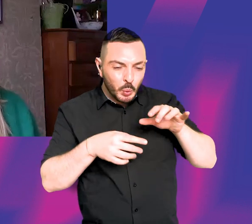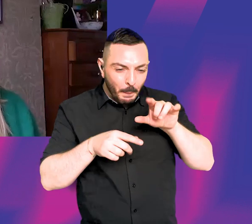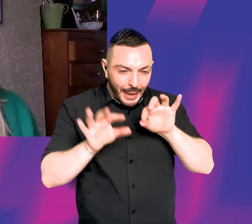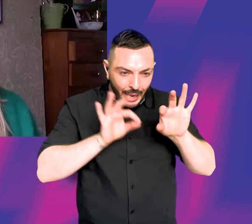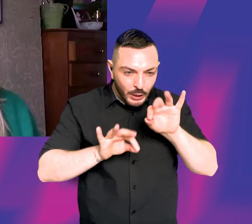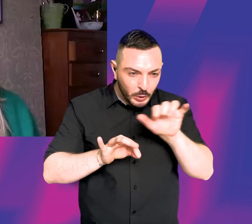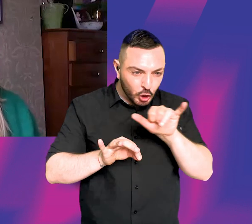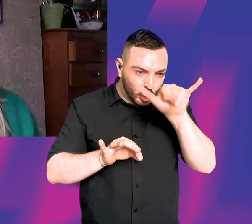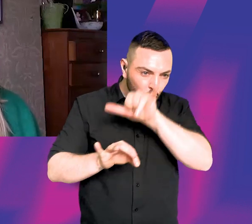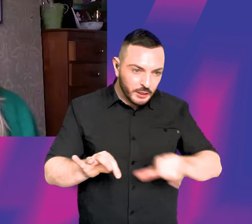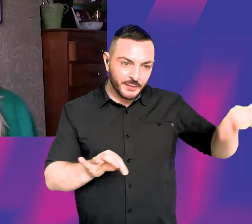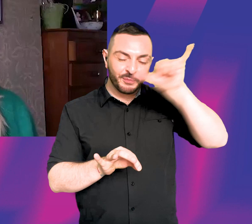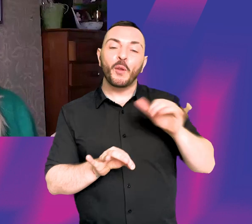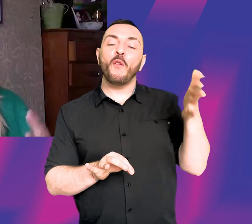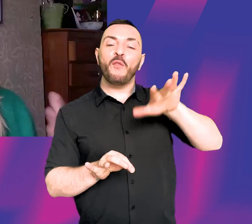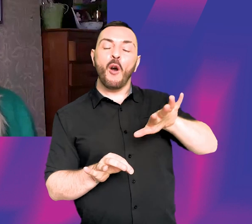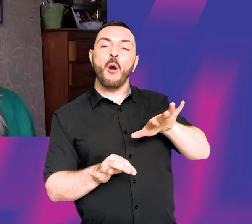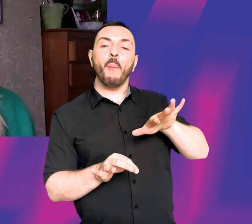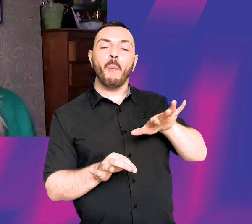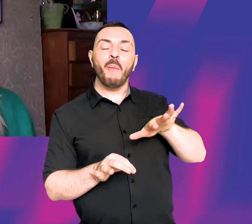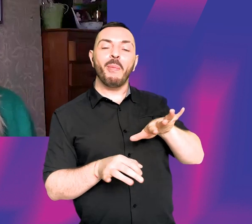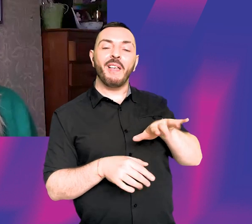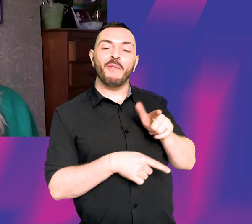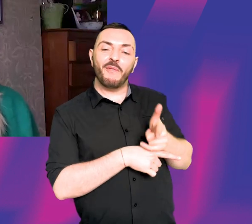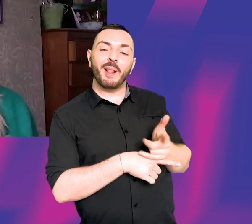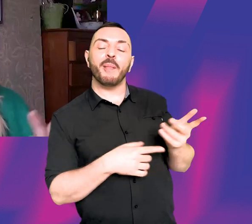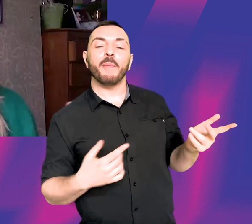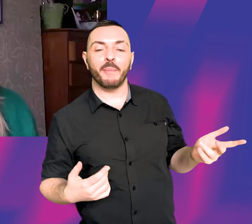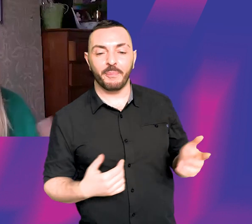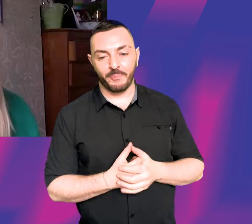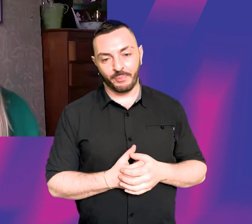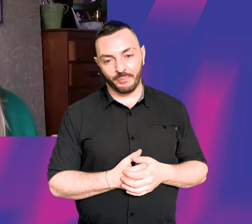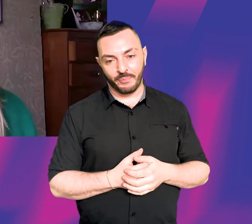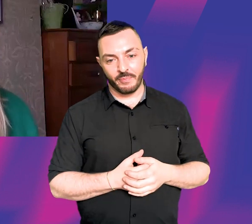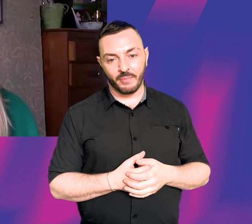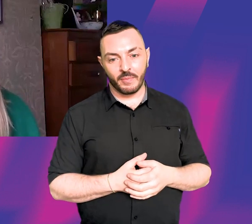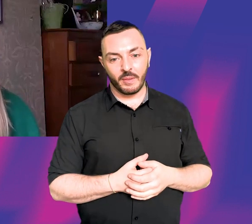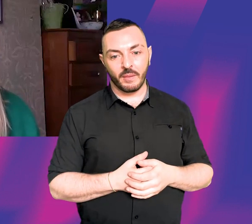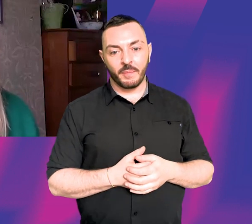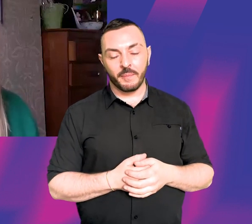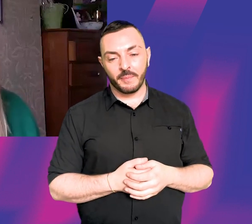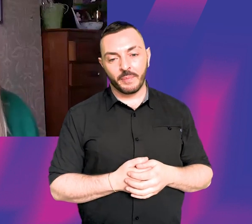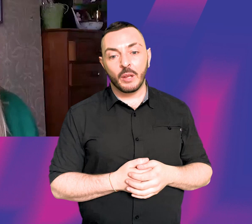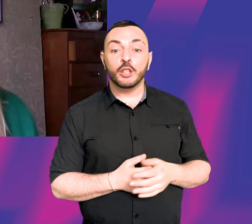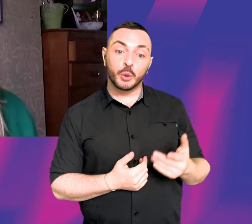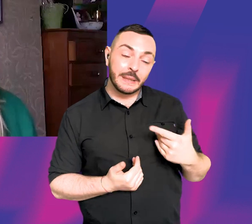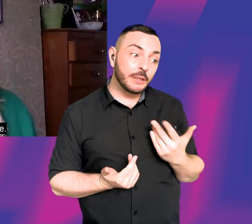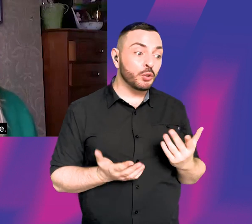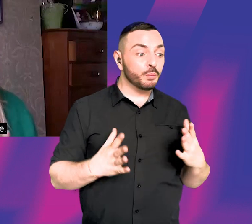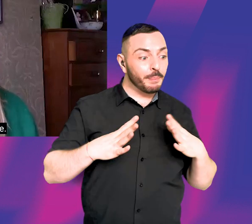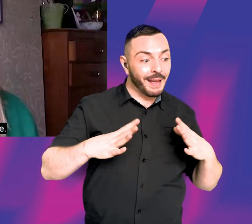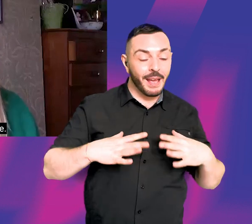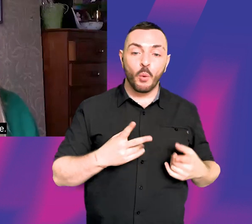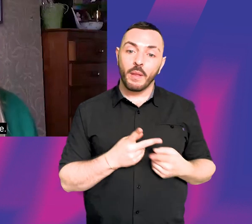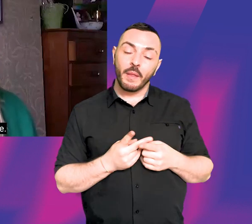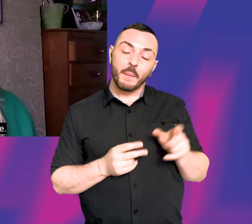ones you really want to do. And then, then you have to sort of like potentially put Simon side to prepare with another person. So